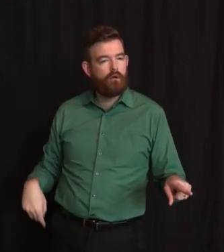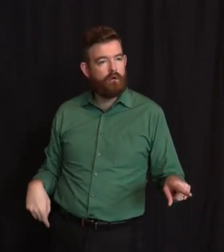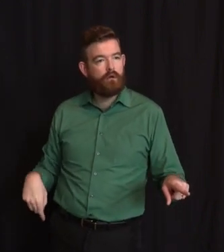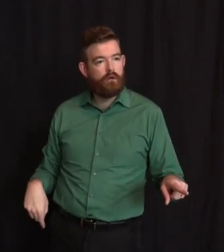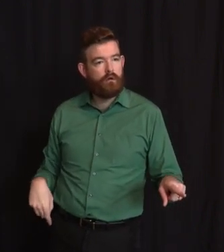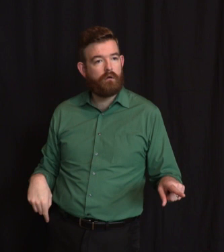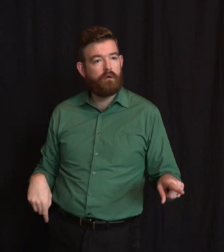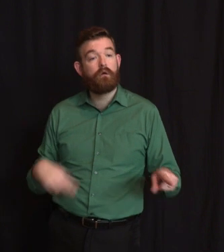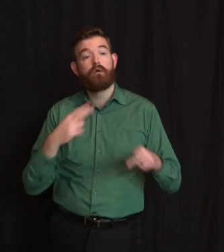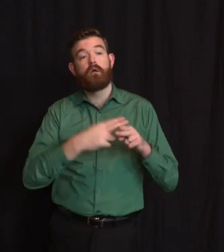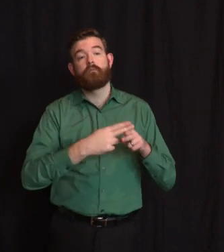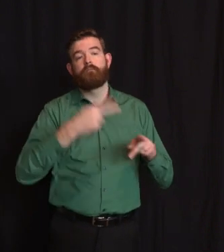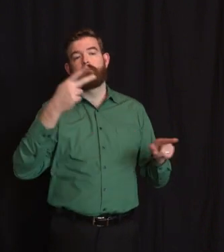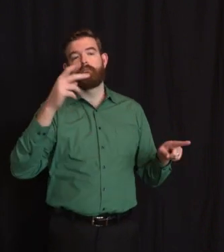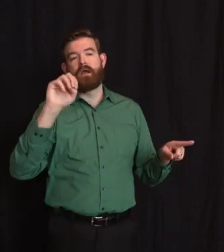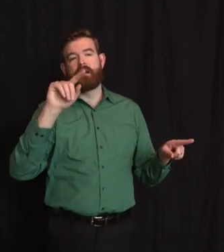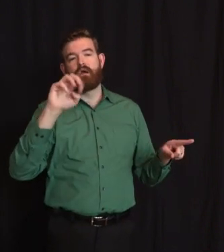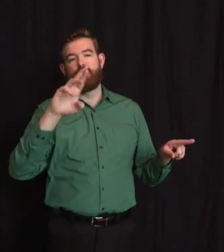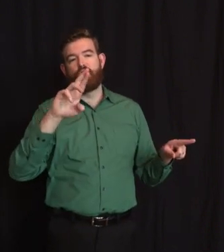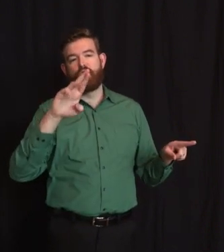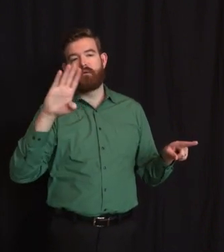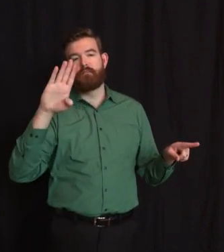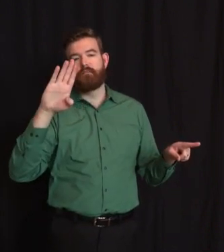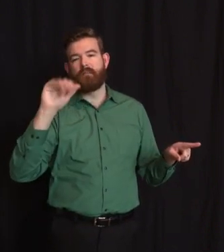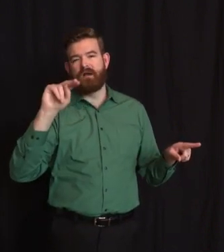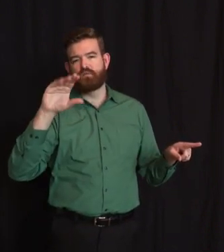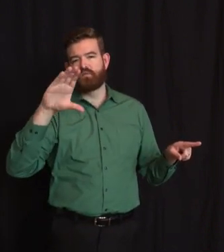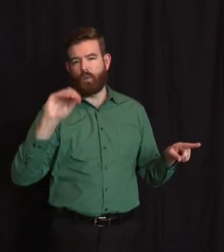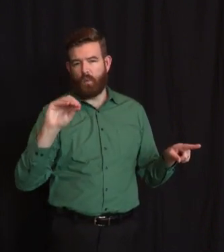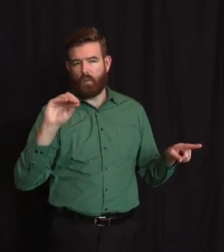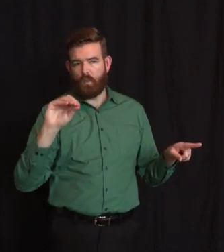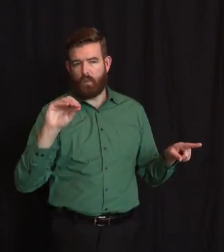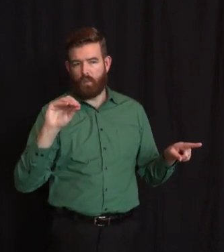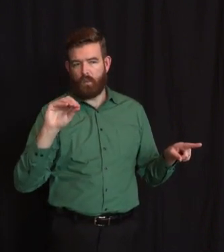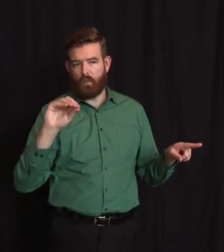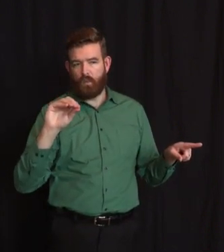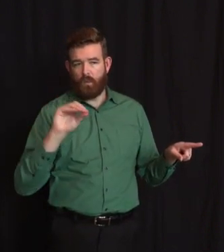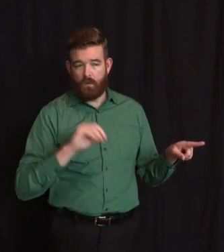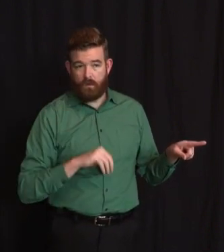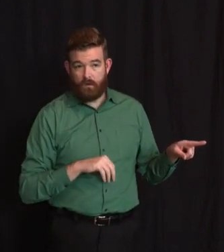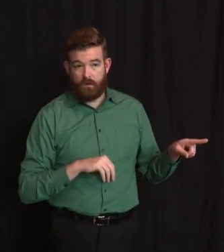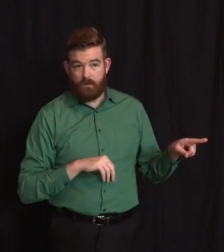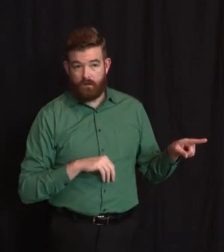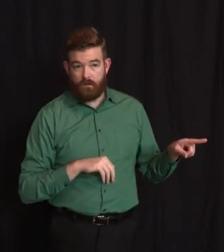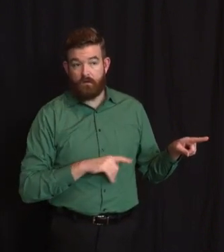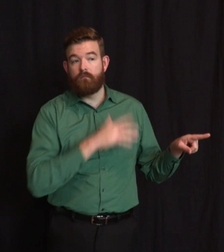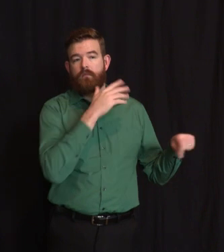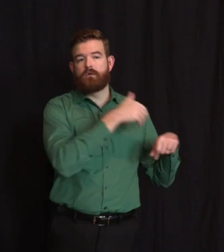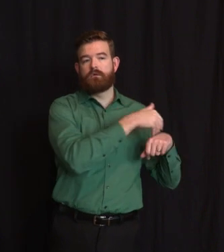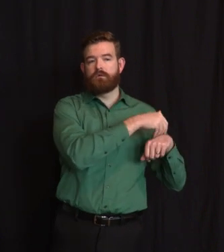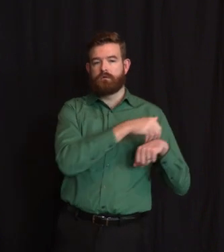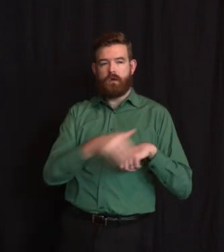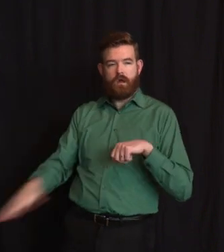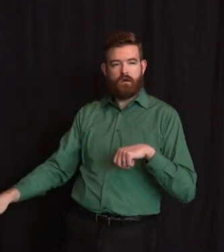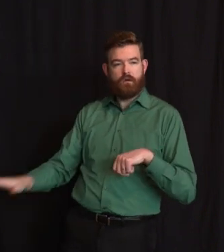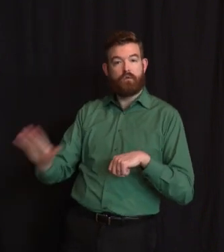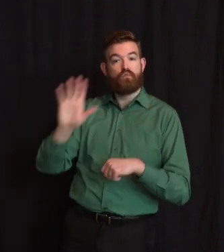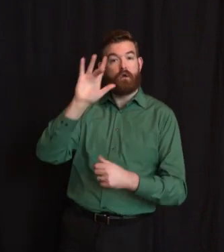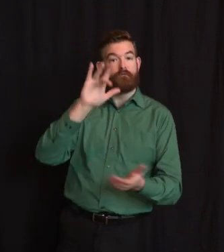nurses on United Sunday to New Jersey to work at St. Joseph's, St. Peter's, and Trinitas.